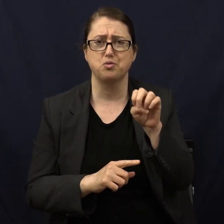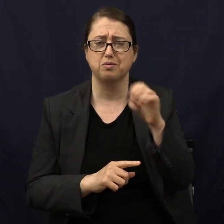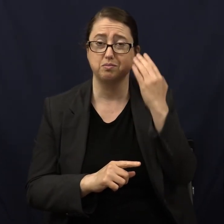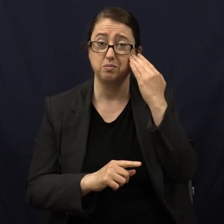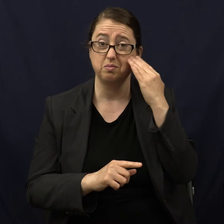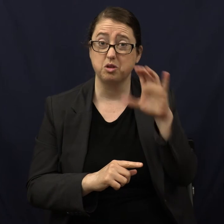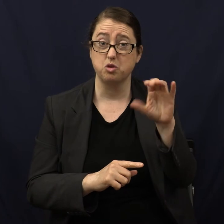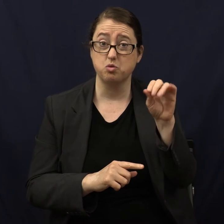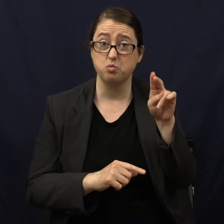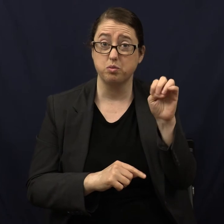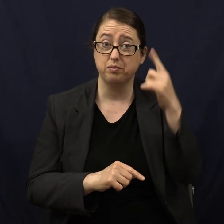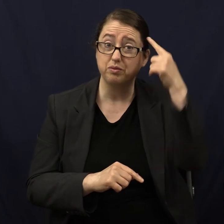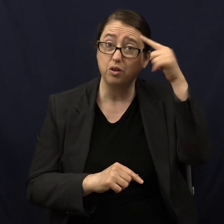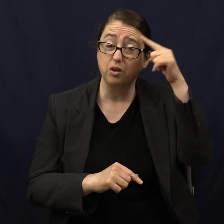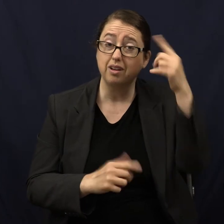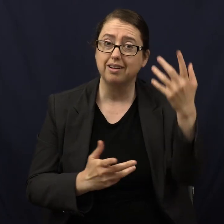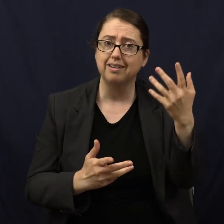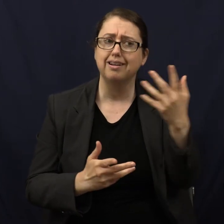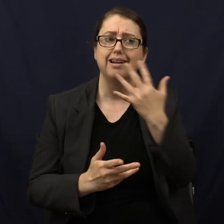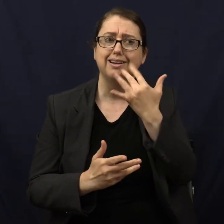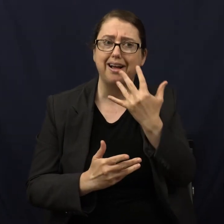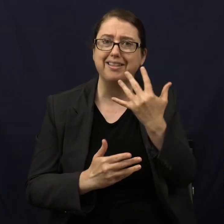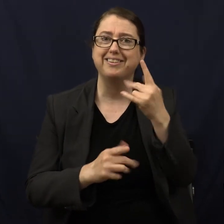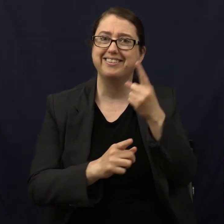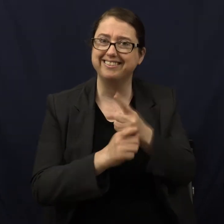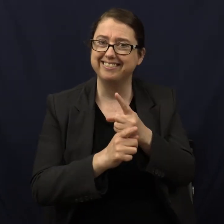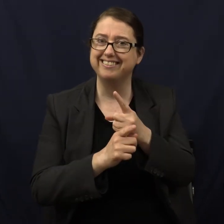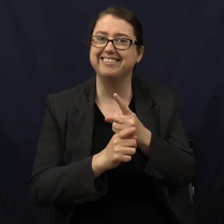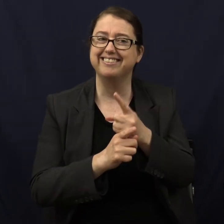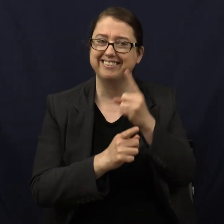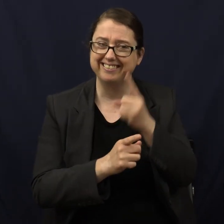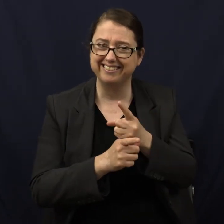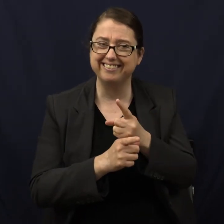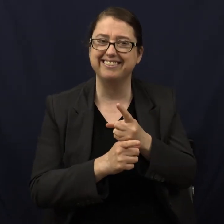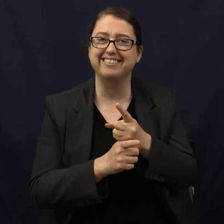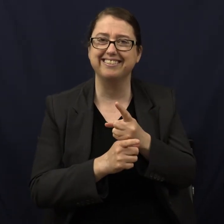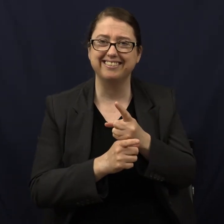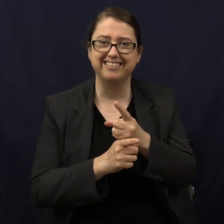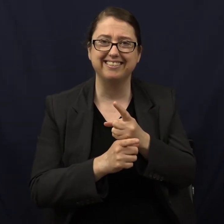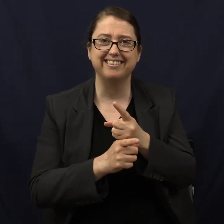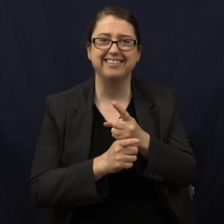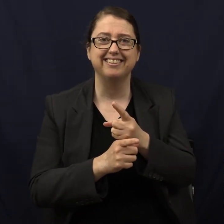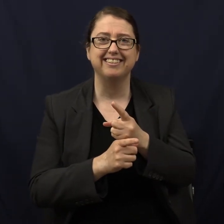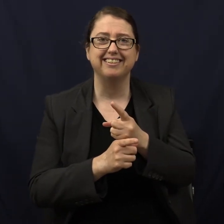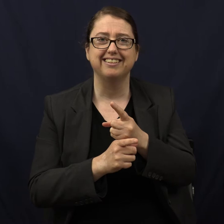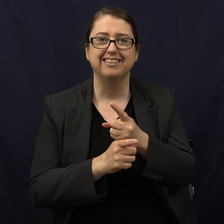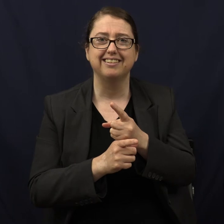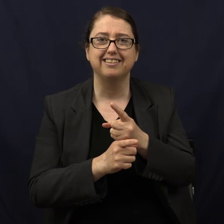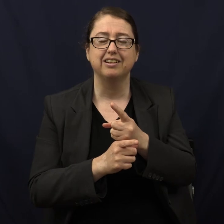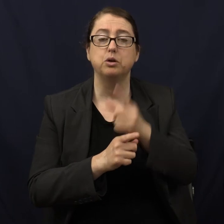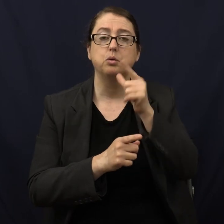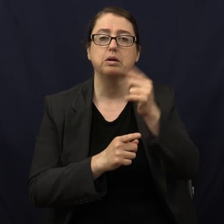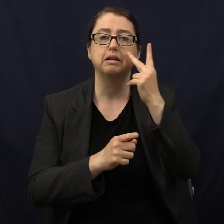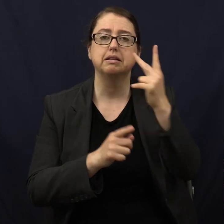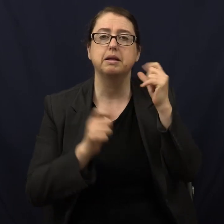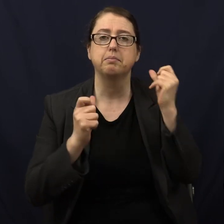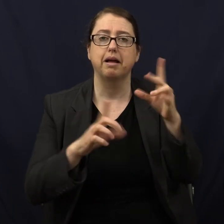Do you know what cones are for? Colors. That's right. Who can see most of the colors? You.